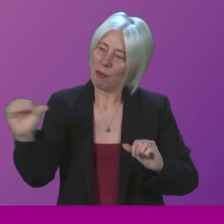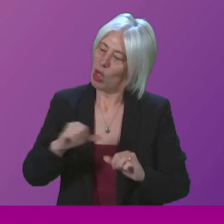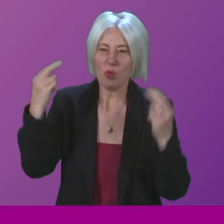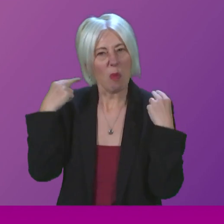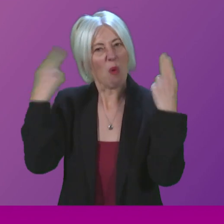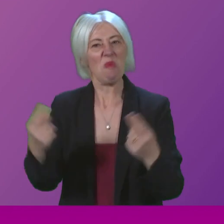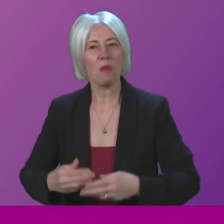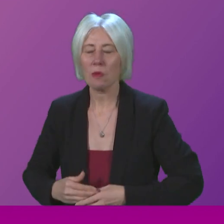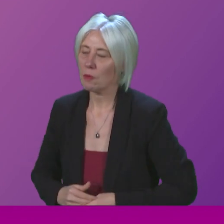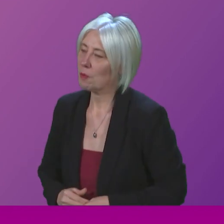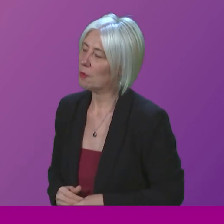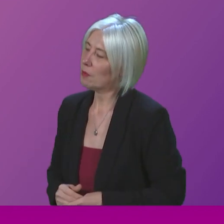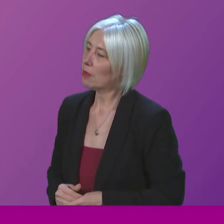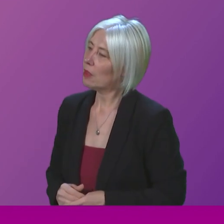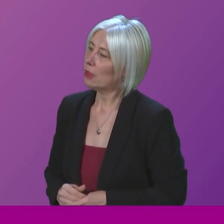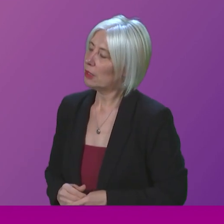Paul Sweeney.